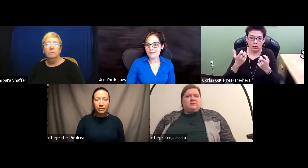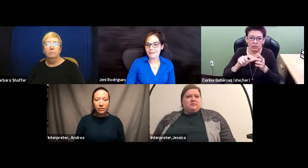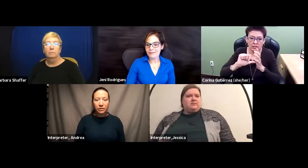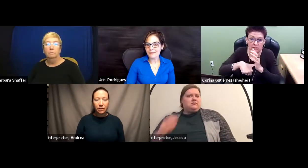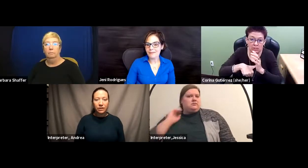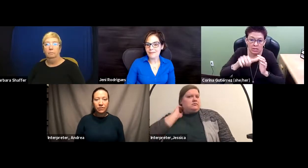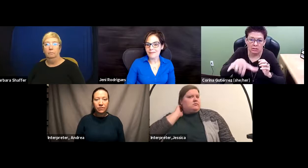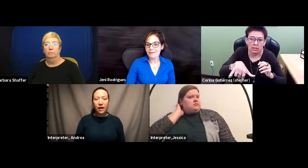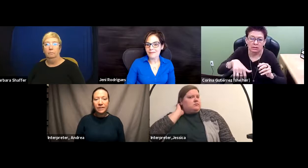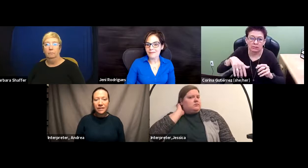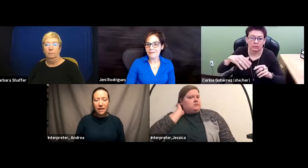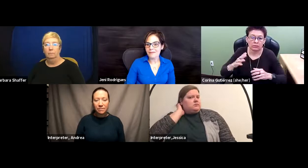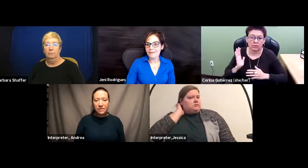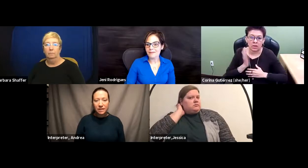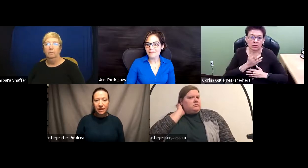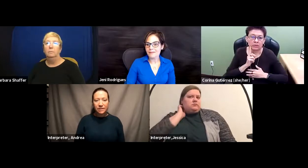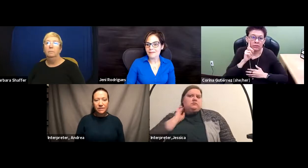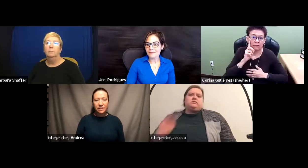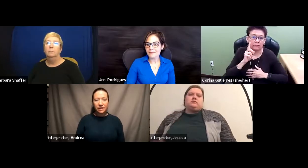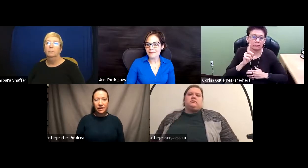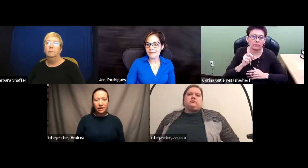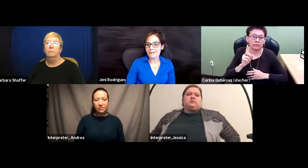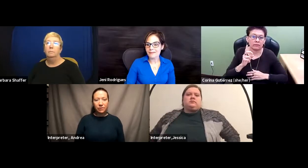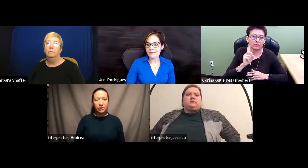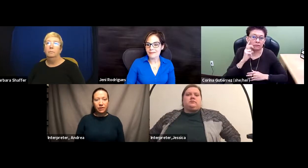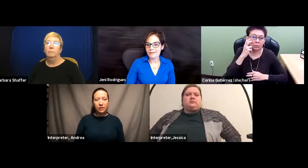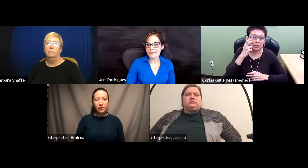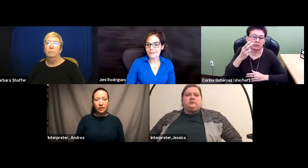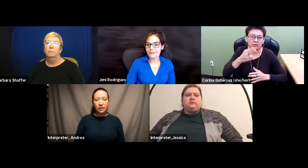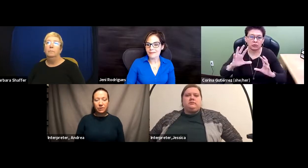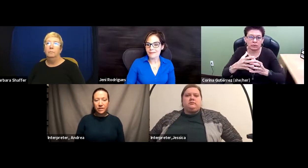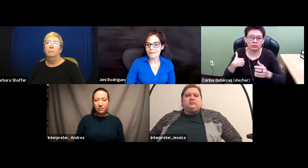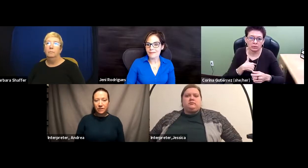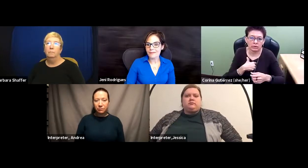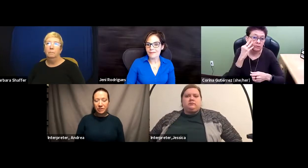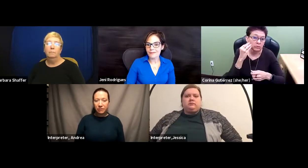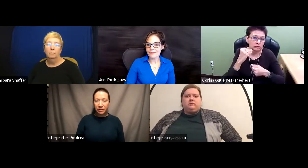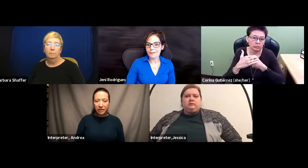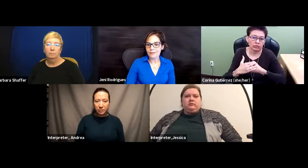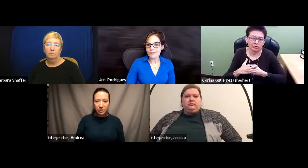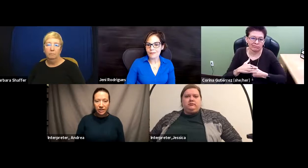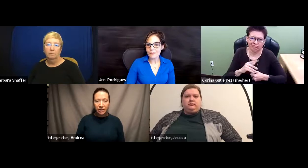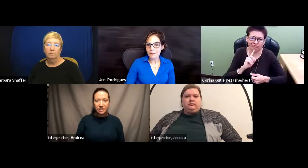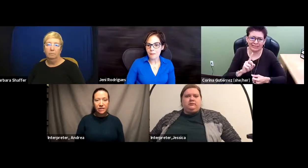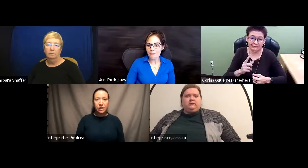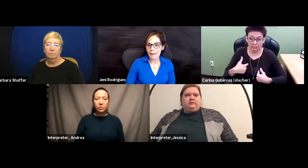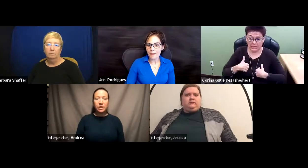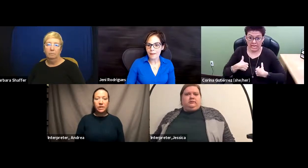And I'd like to emphasize that for our deaf and deafblind communities, we